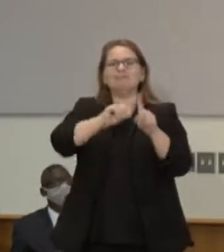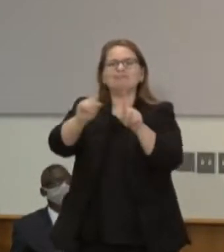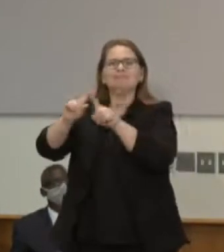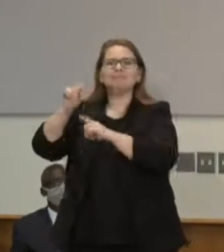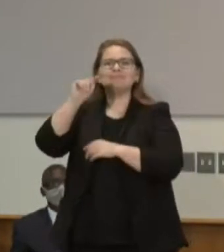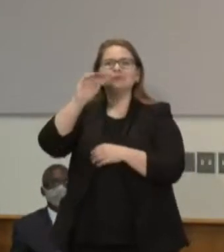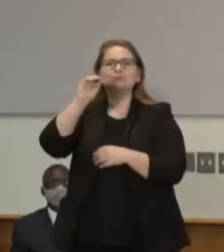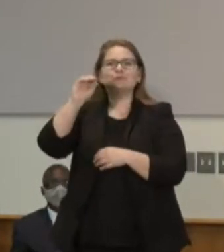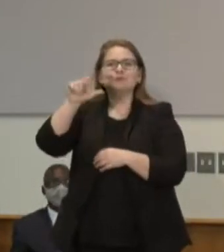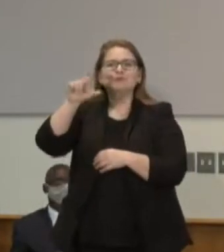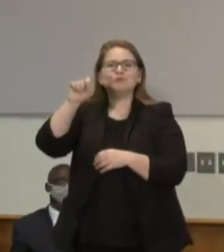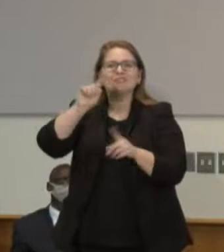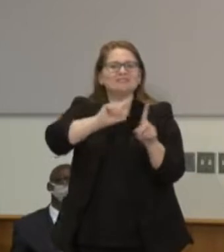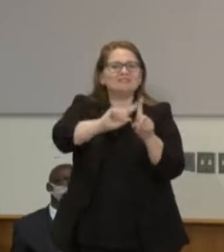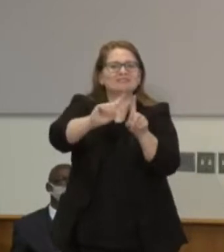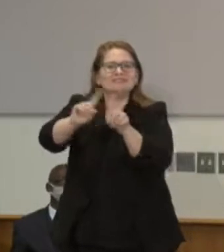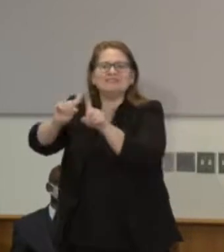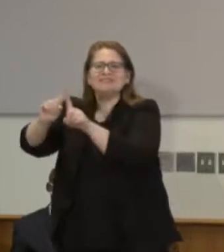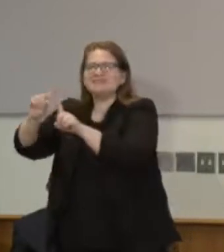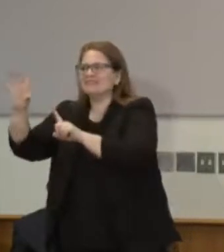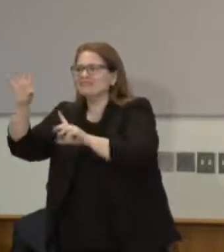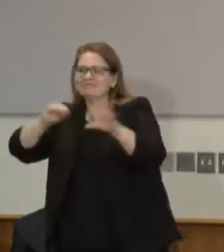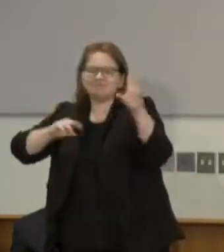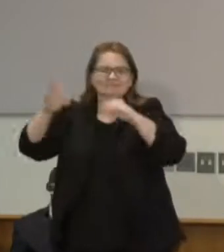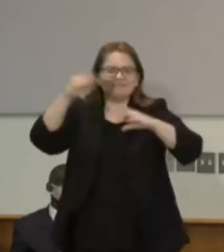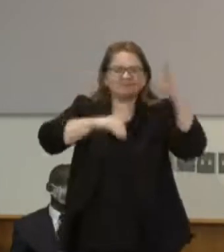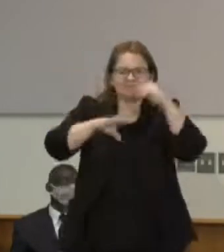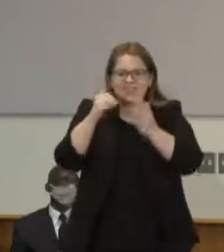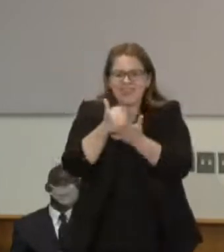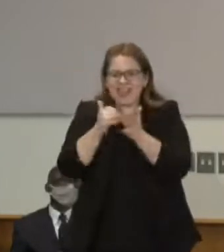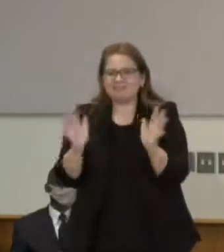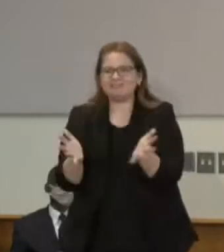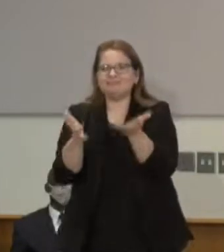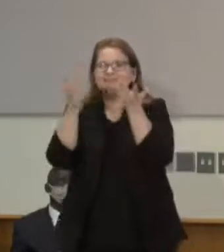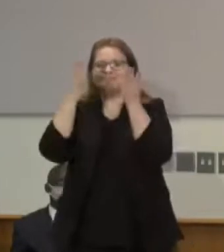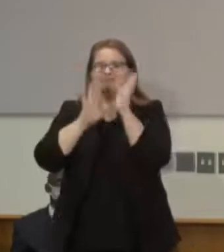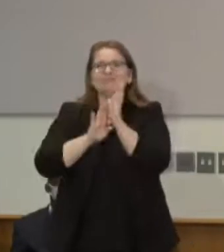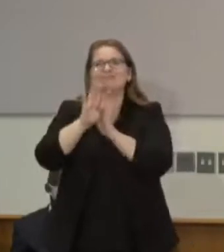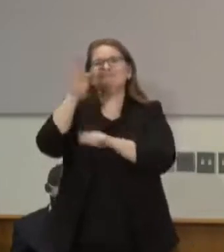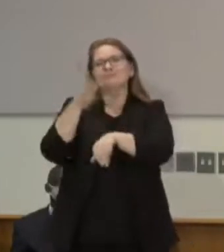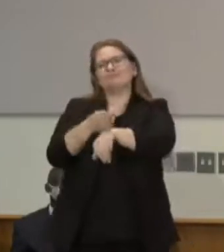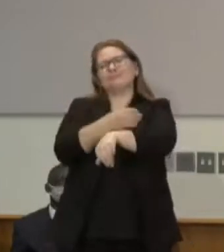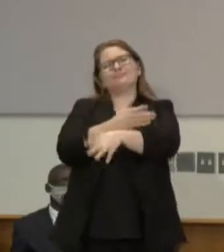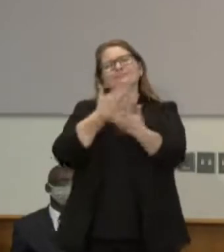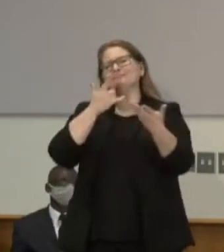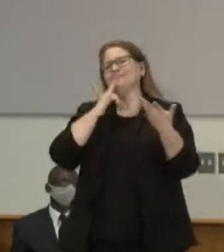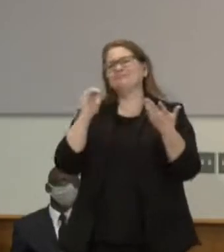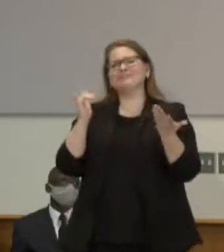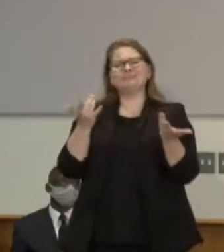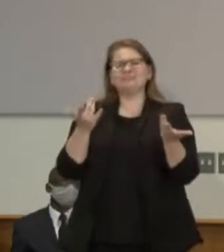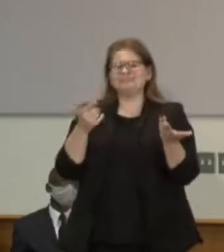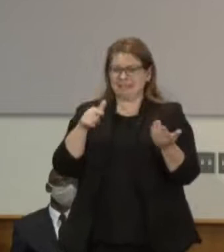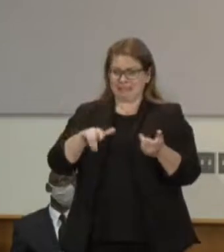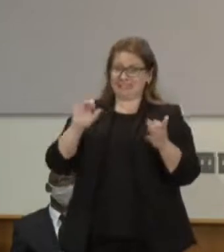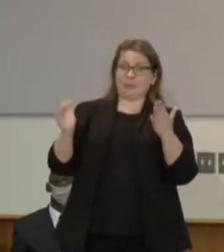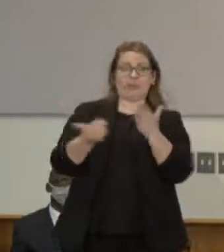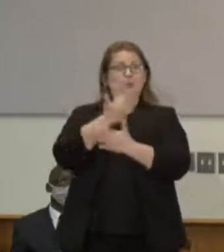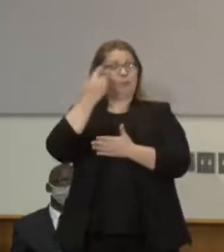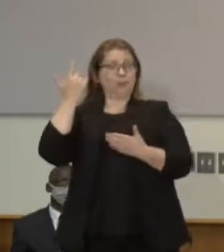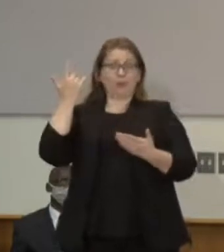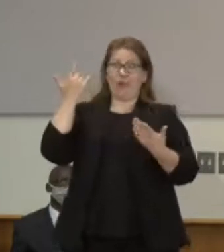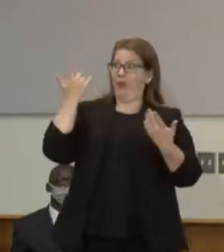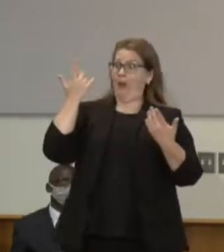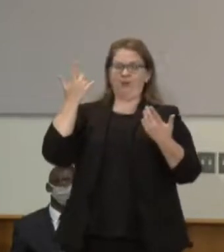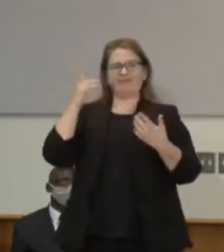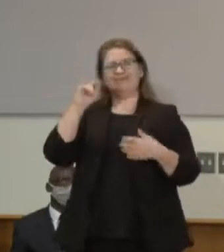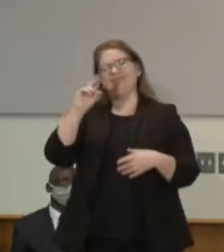you're going to use another tool. And that's what we're talking about here. And this is not a brand new concept. You know, not only